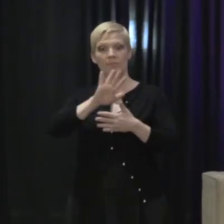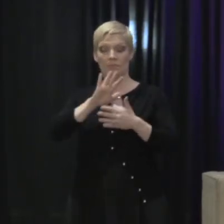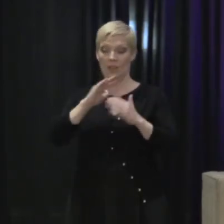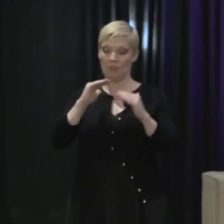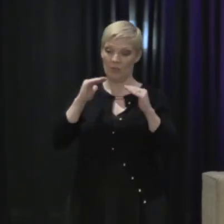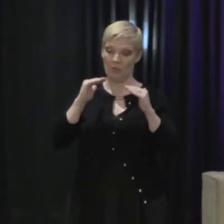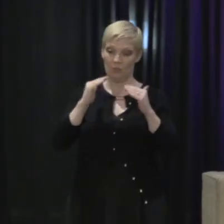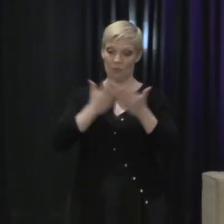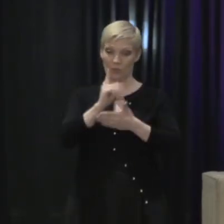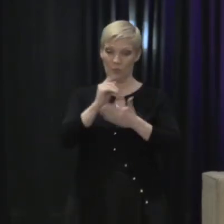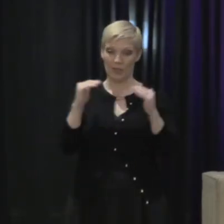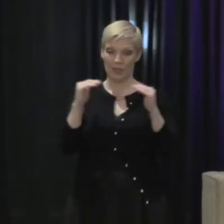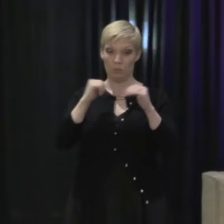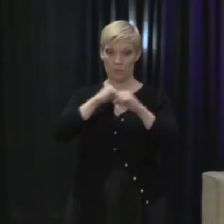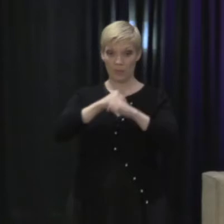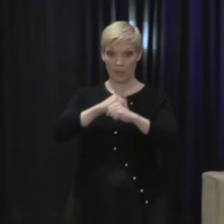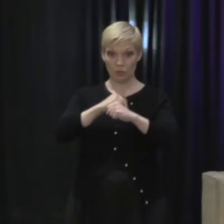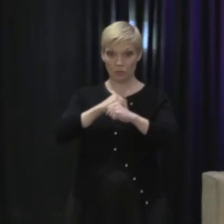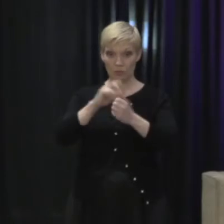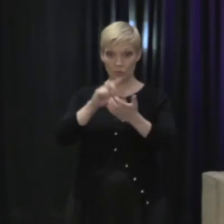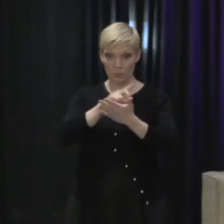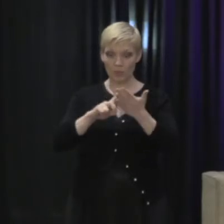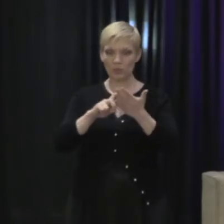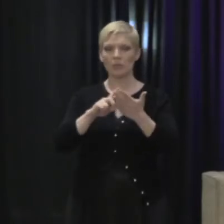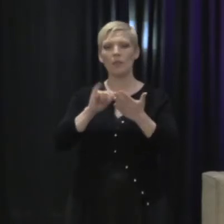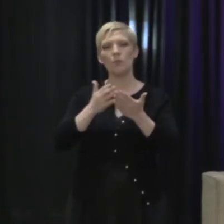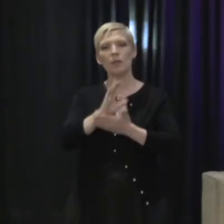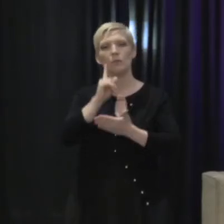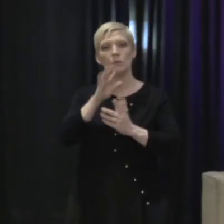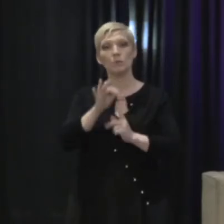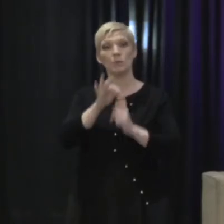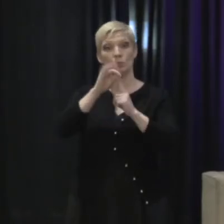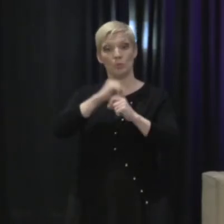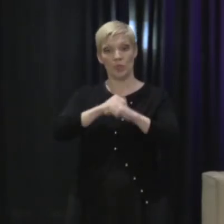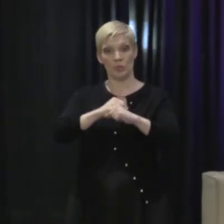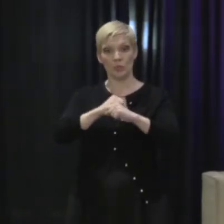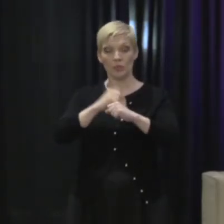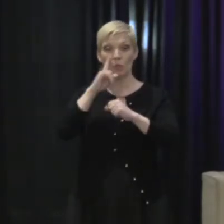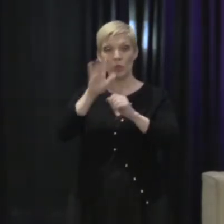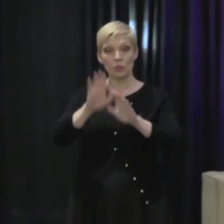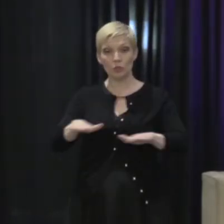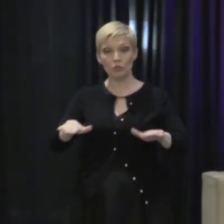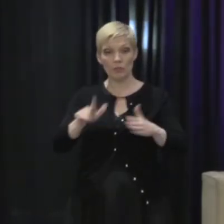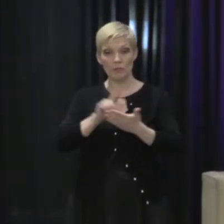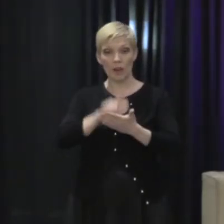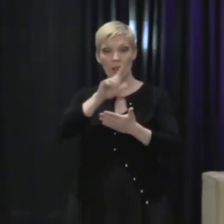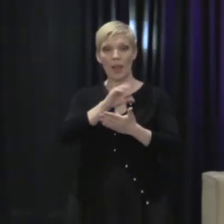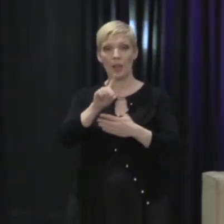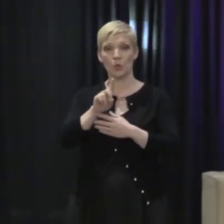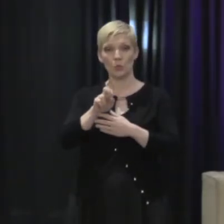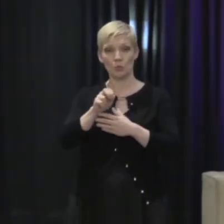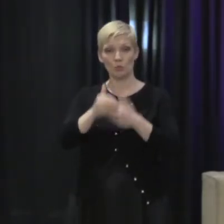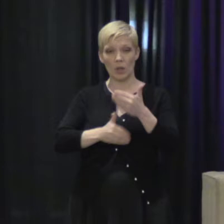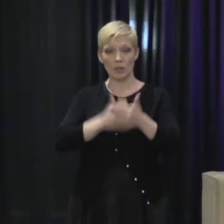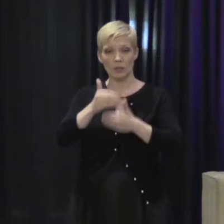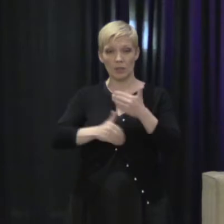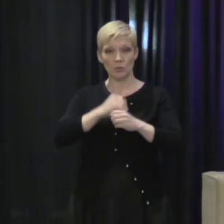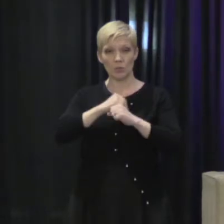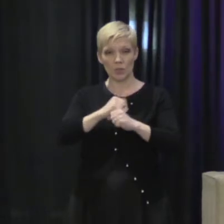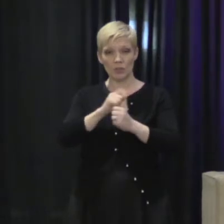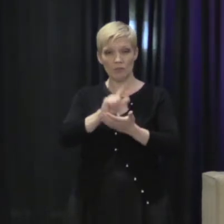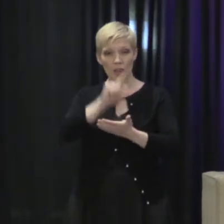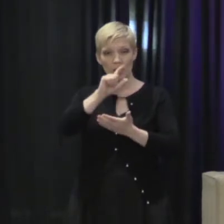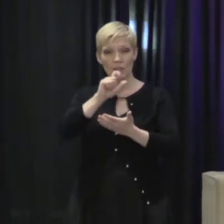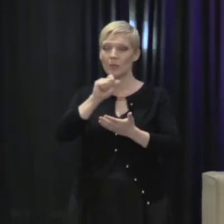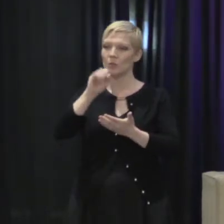-discrimination have been violated. The rights to special protections for the children have been violated. And due process protections have been violated.